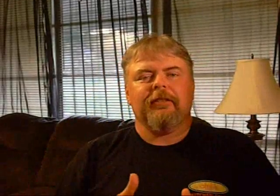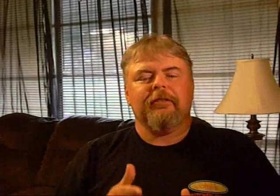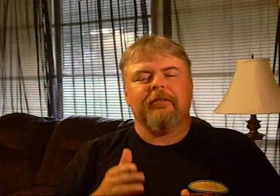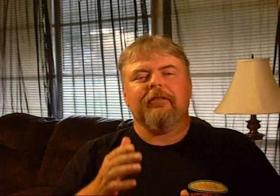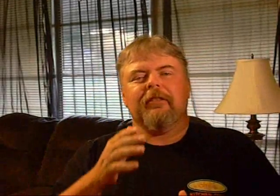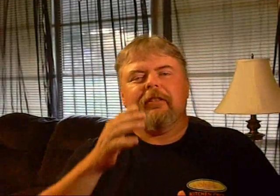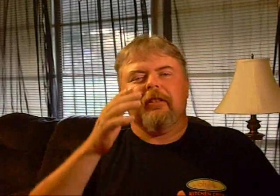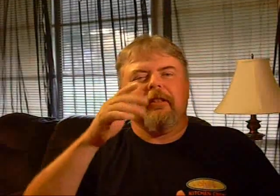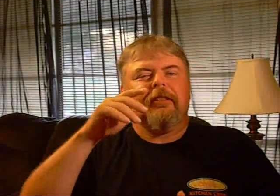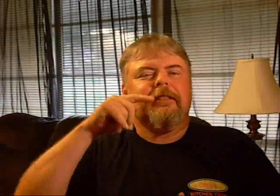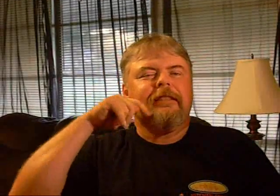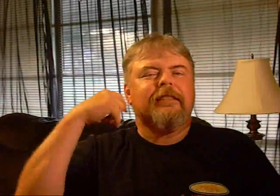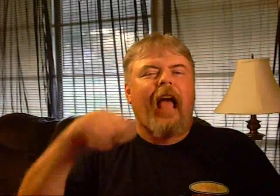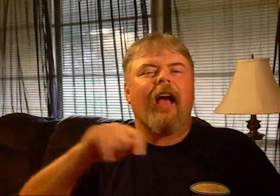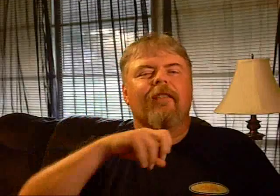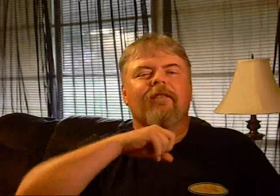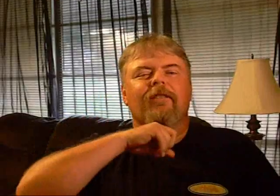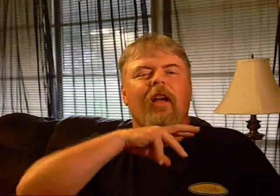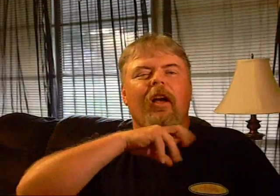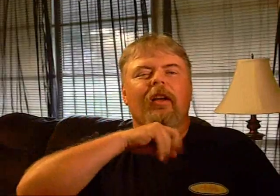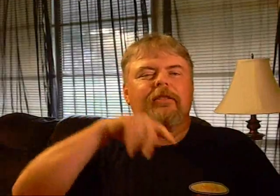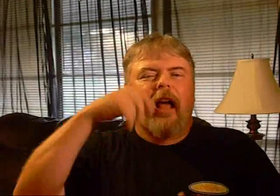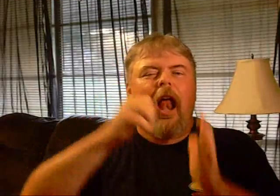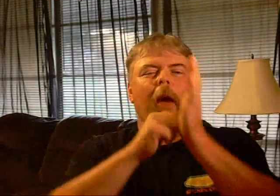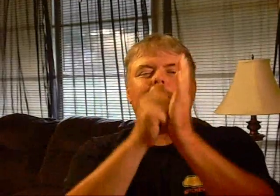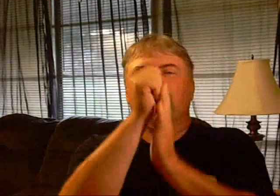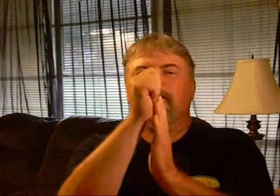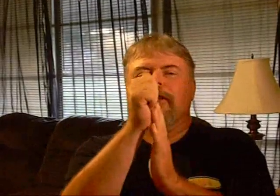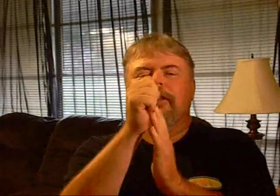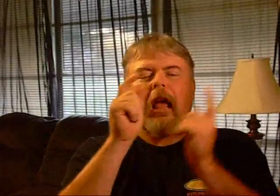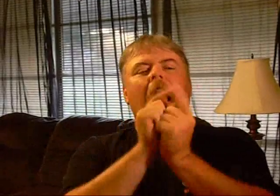Like I always say, if it's my time, it's my time. Well, it's not your time.